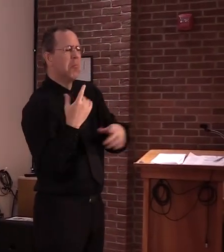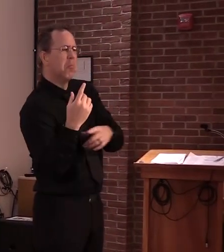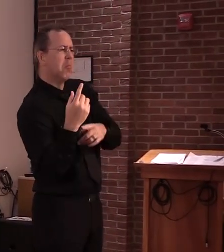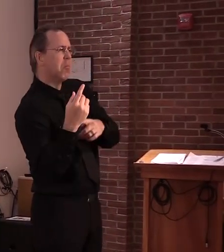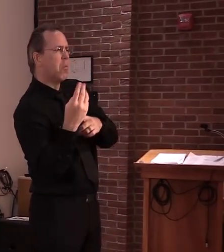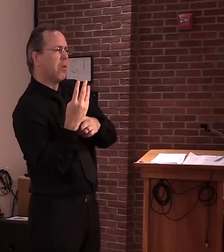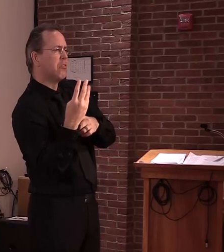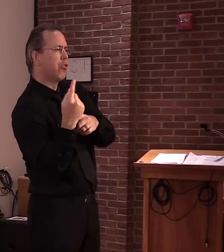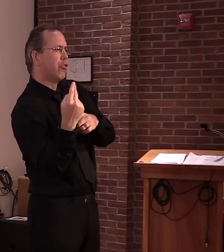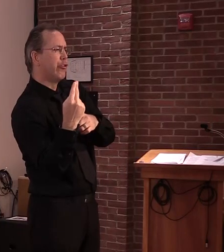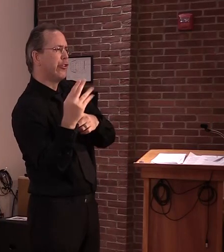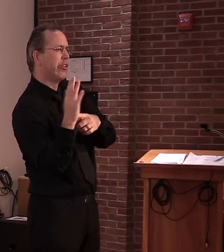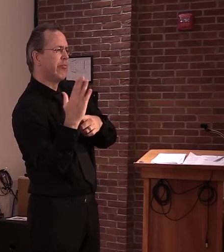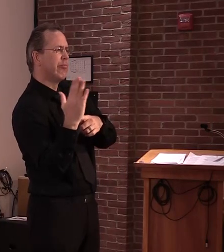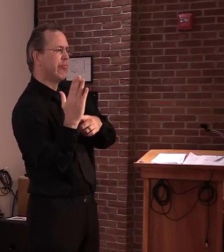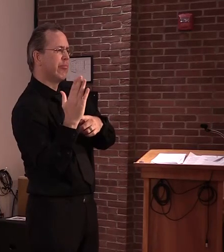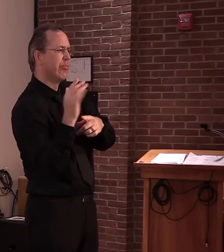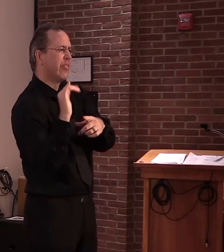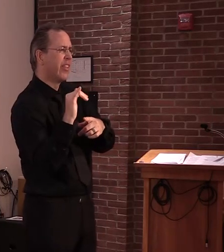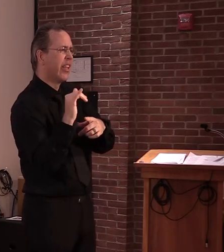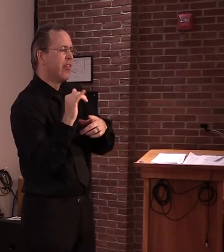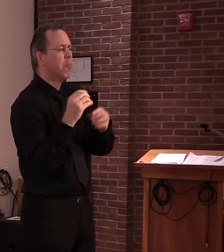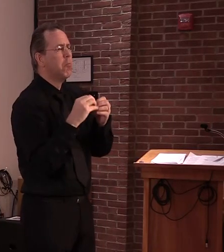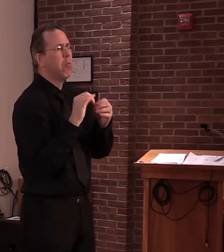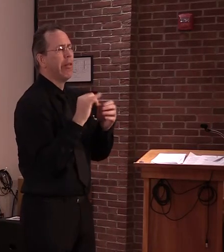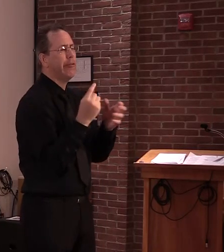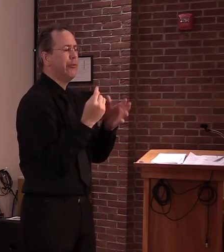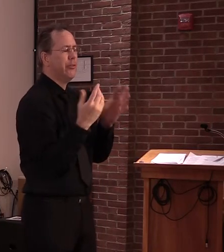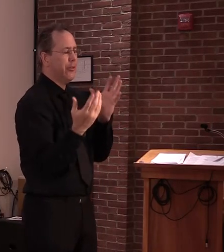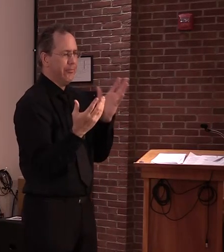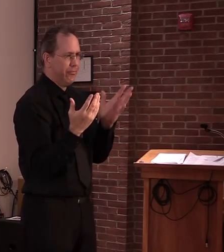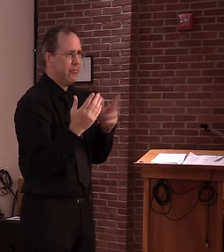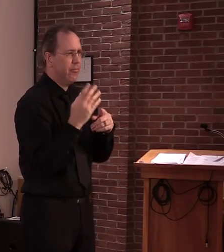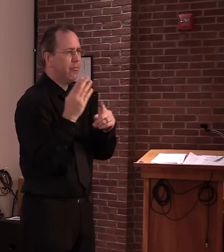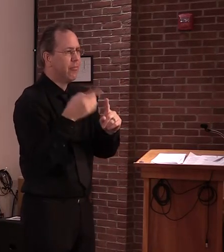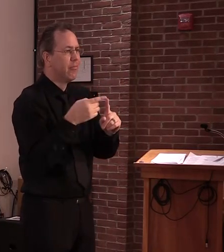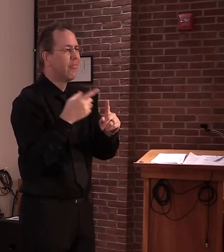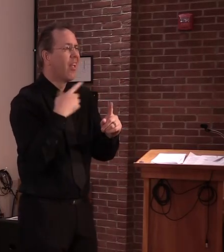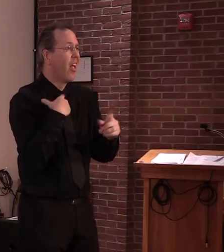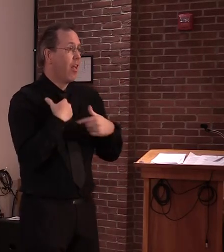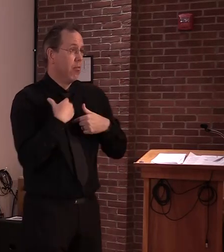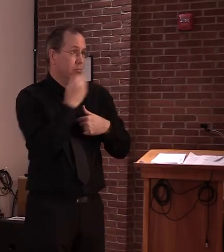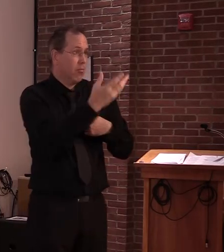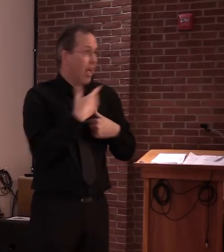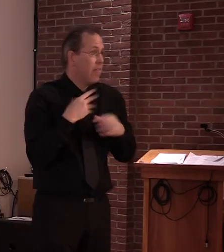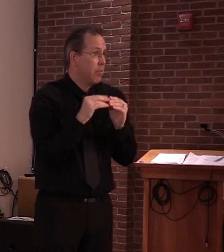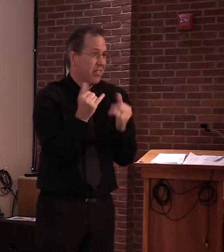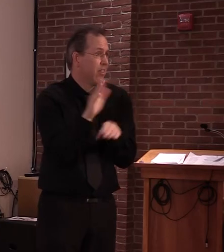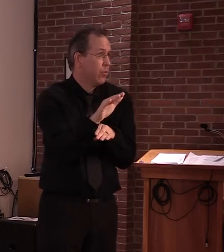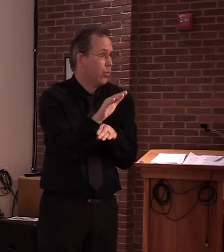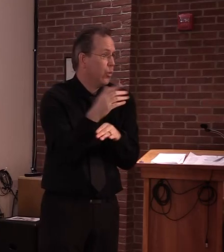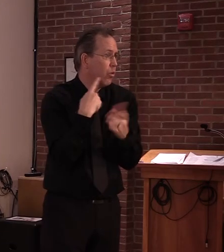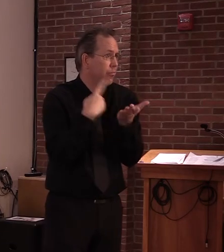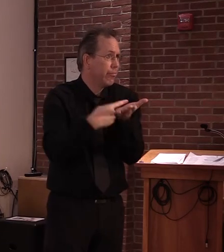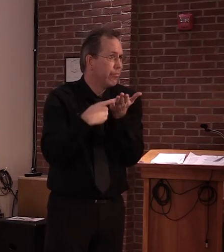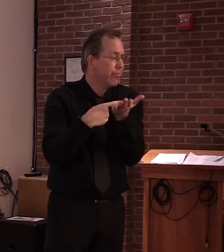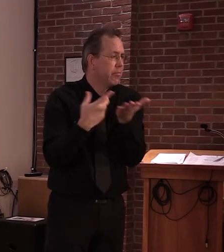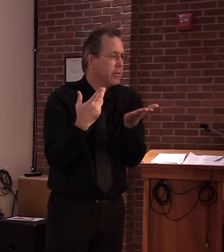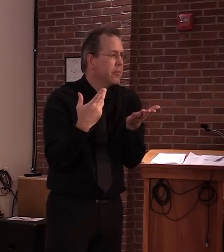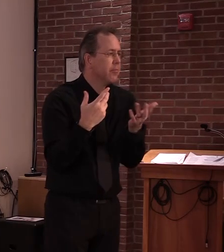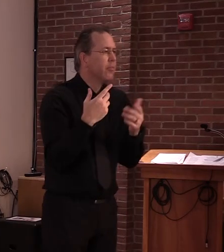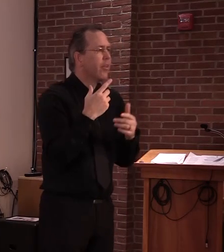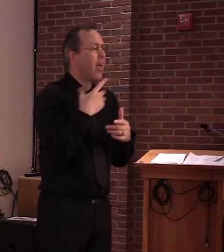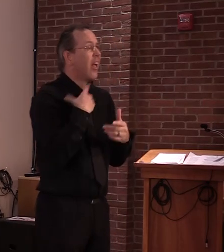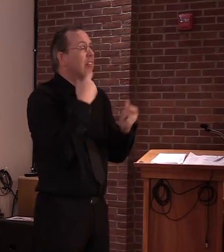maybe even before. I know they're working on it. I have a meeting this afternoon on where we are on the guidance. So I don't have a specific answer for